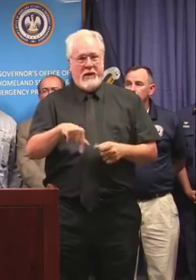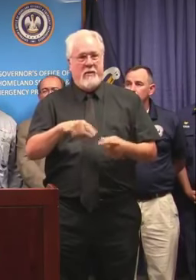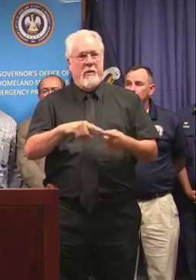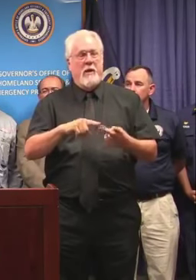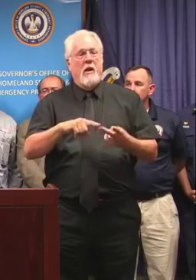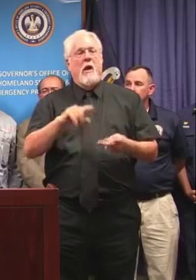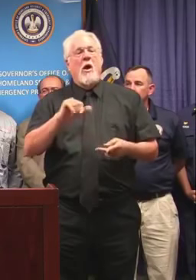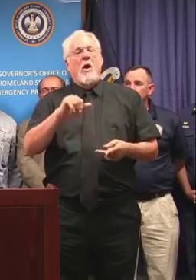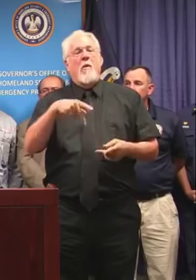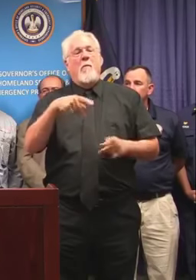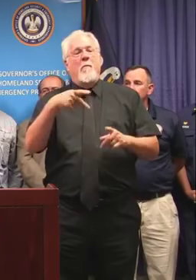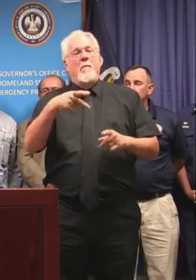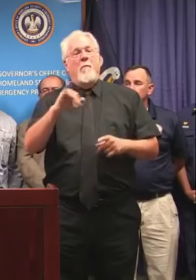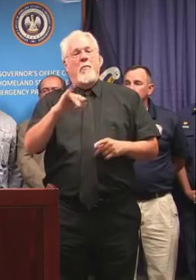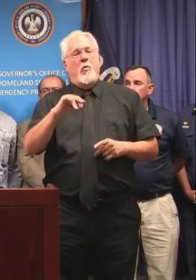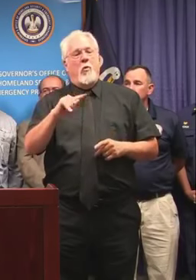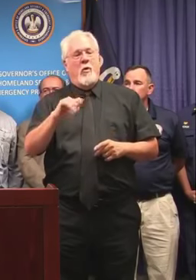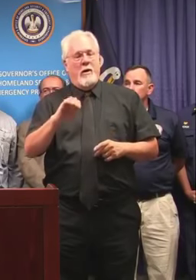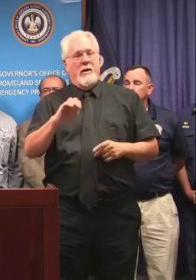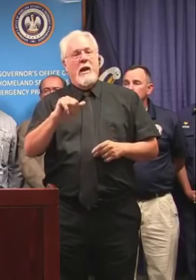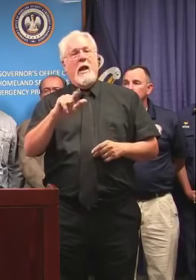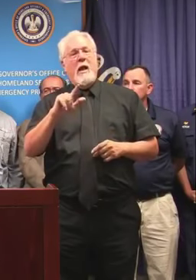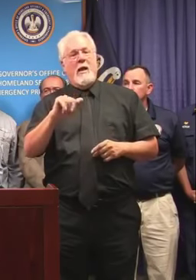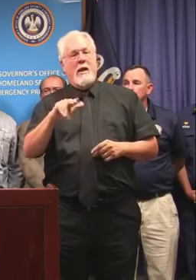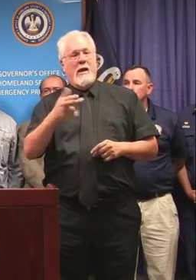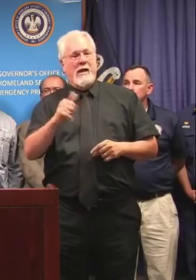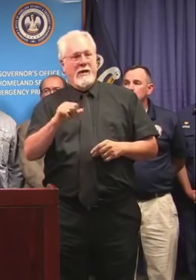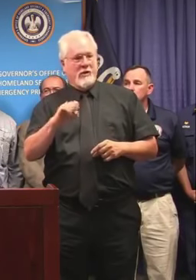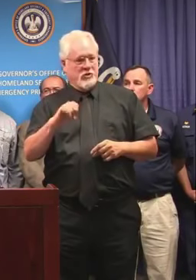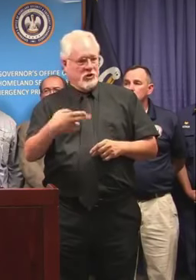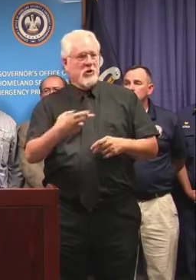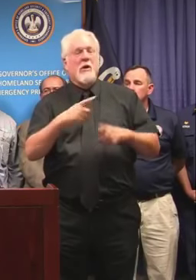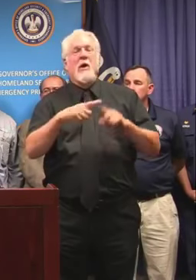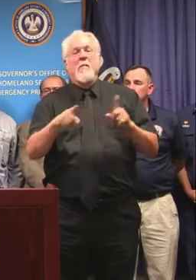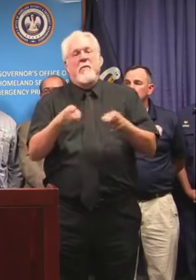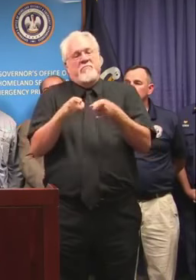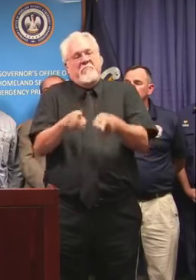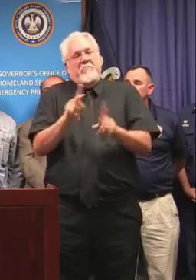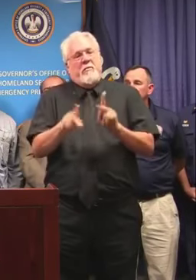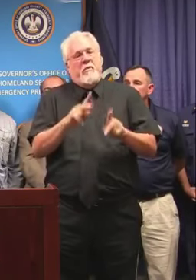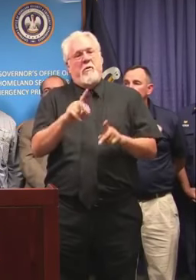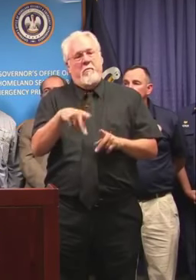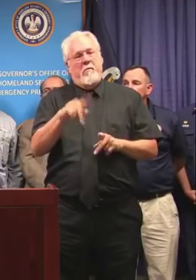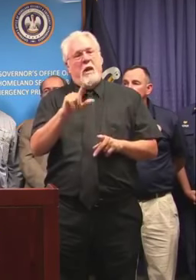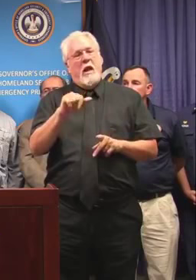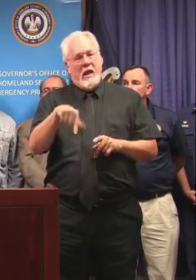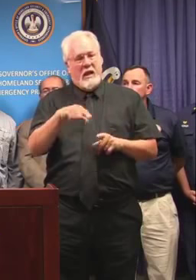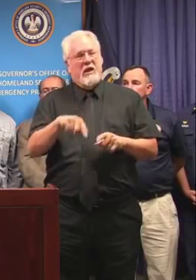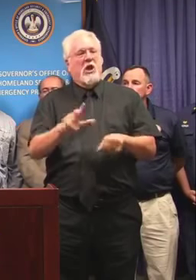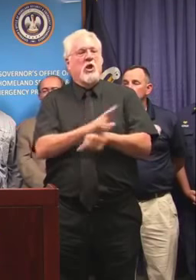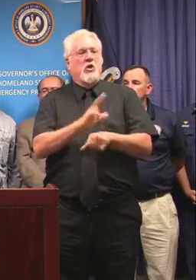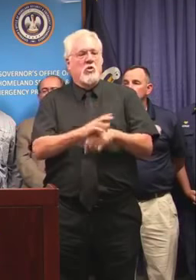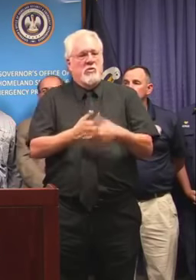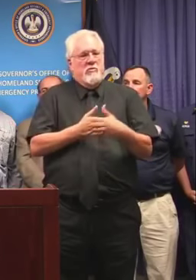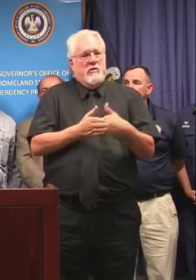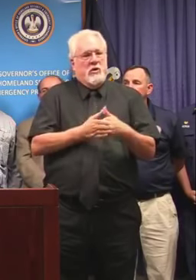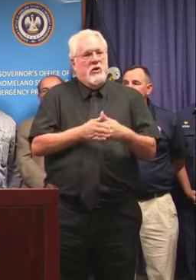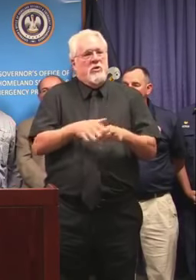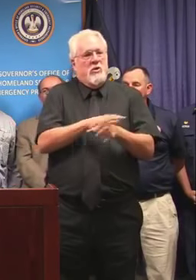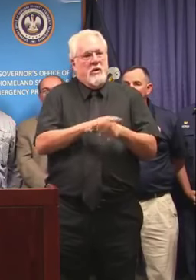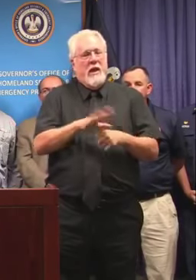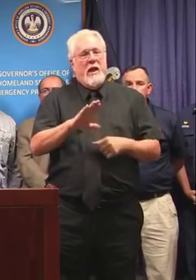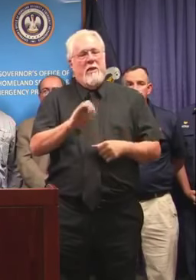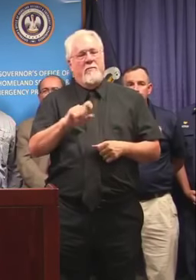Isle Hash on the East Bank. However, those individuals in Plaquemines Parish can certainly utilize the Burris location and the